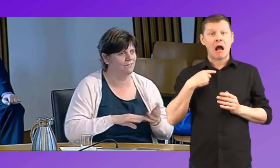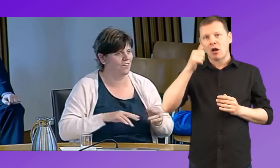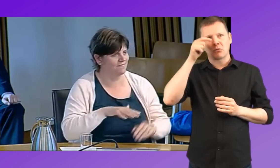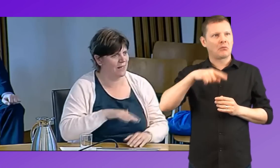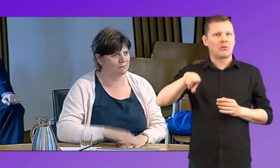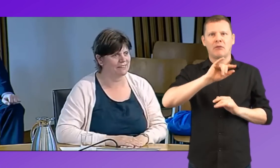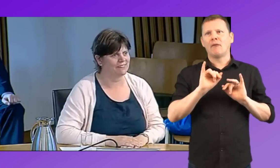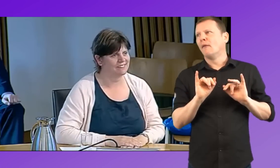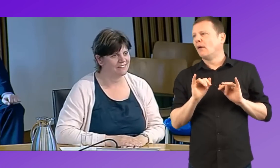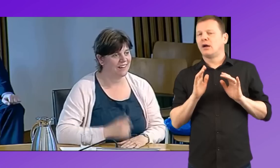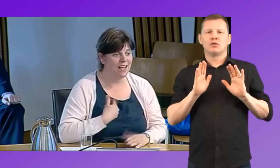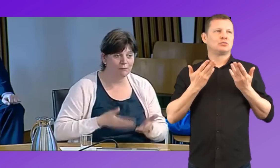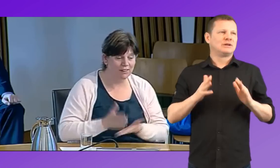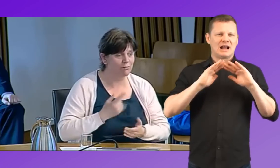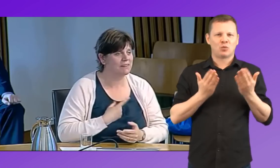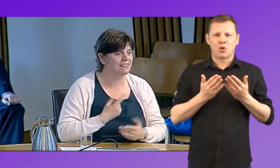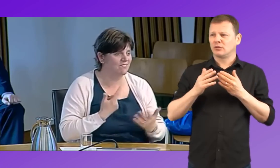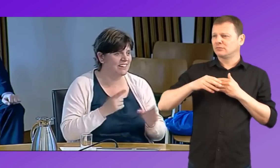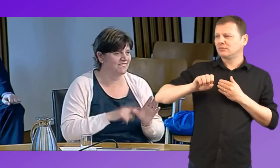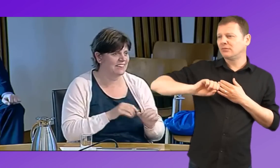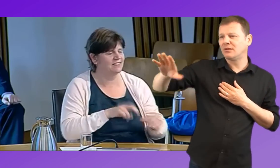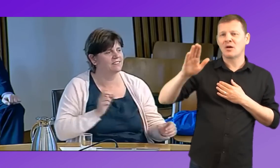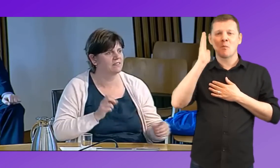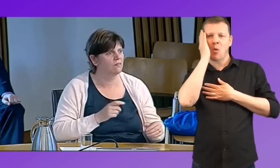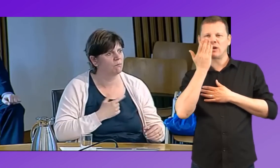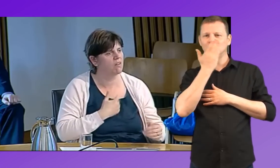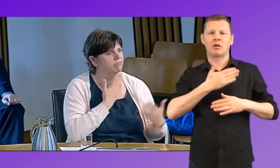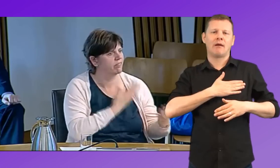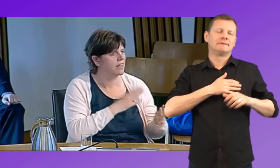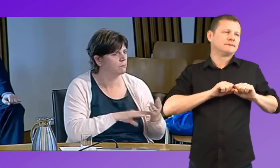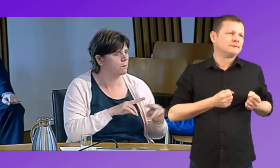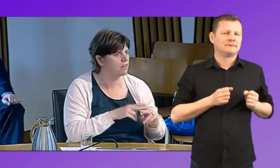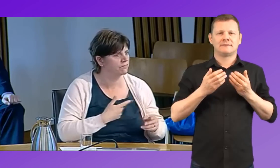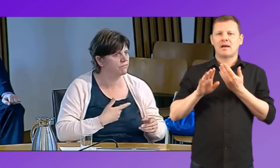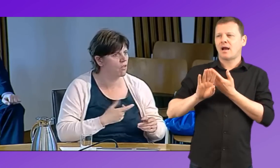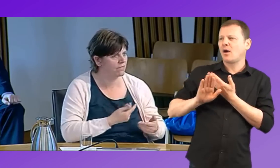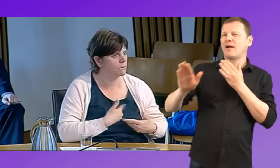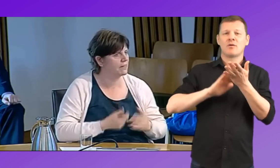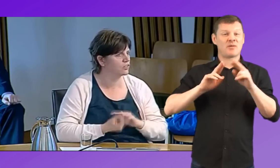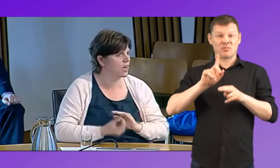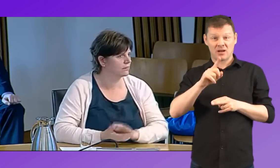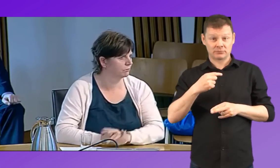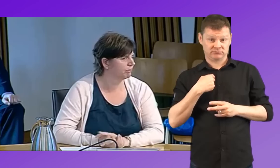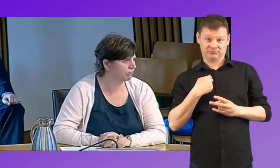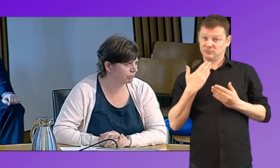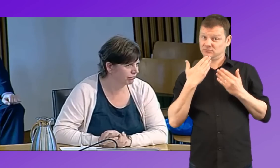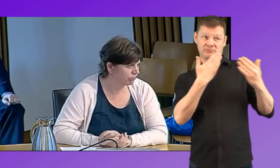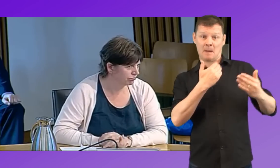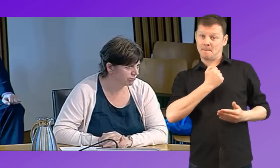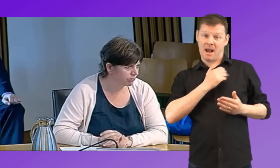know, I mean, some people find it very heartbreaking, you know, in today's context, you know, and, you know, to being away from your parents. But I'm actually very grateful